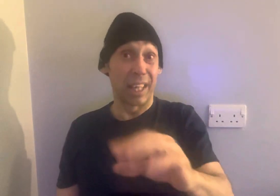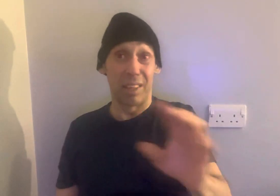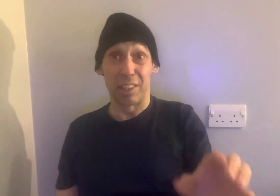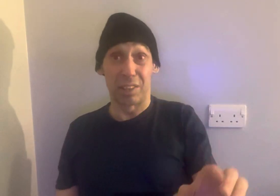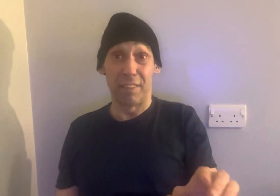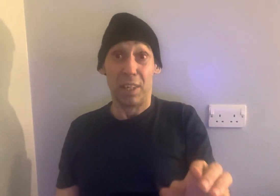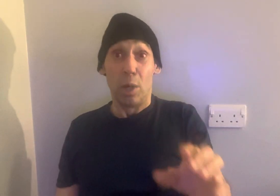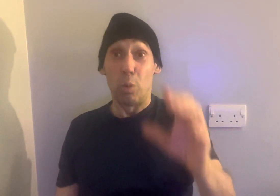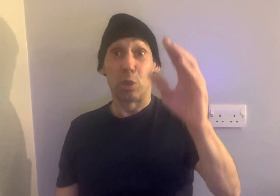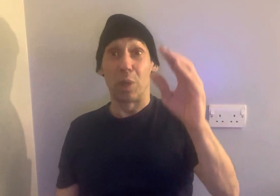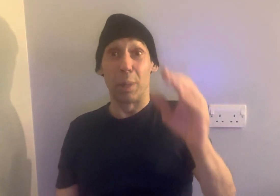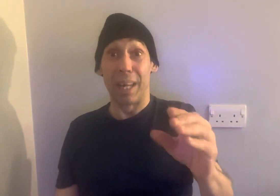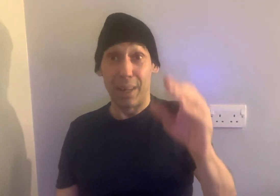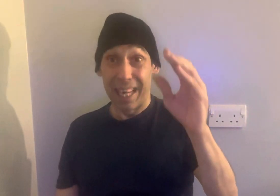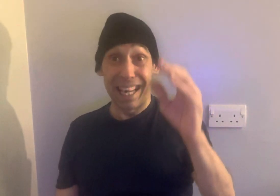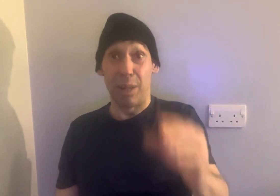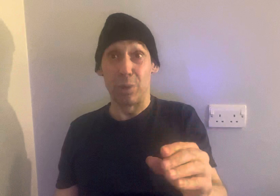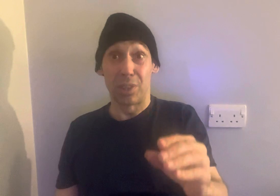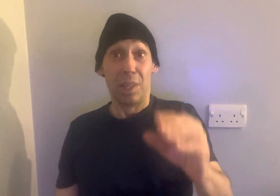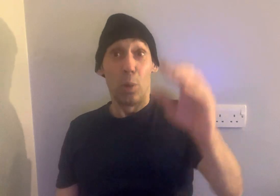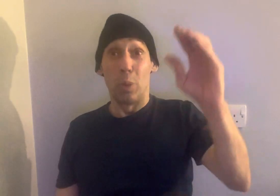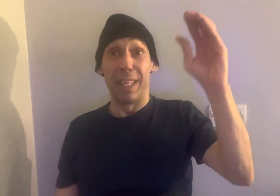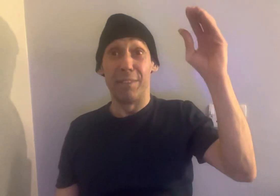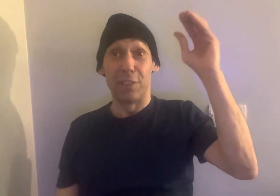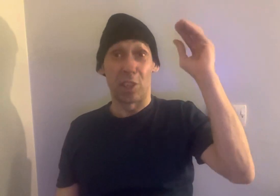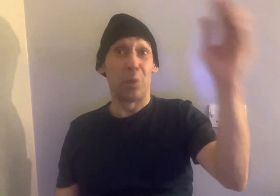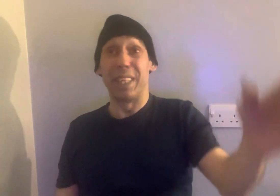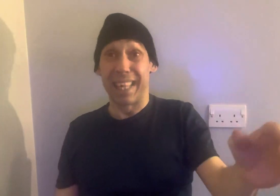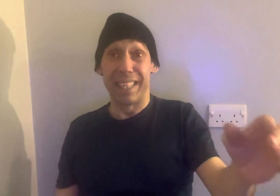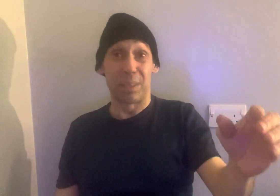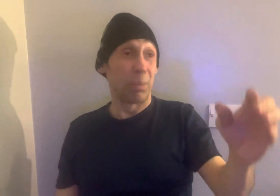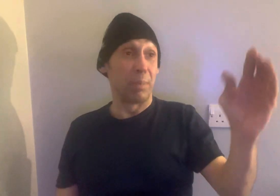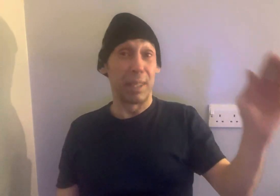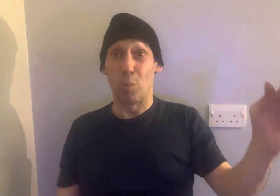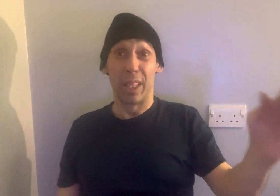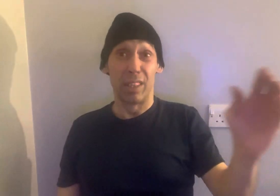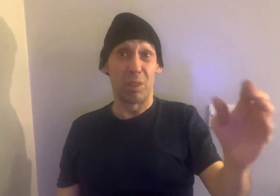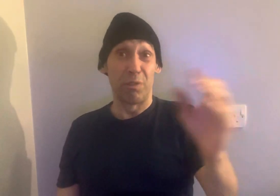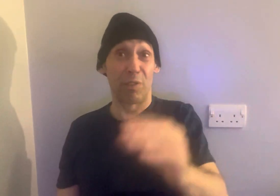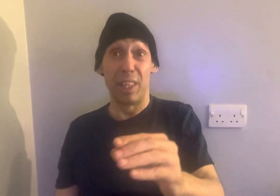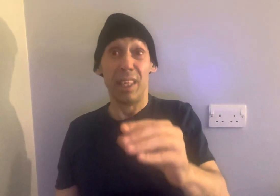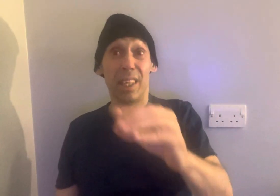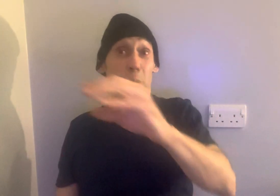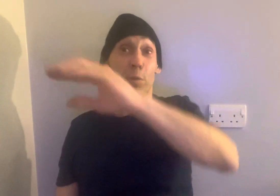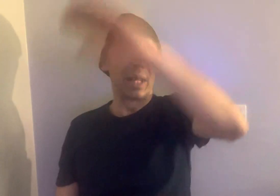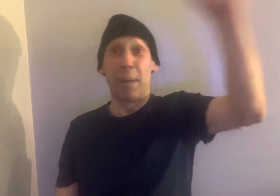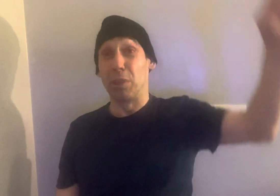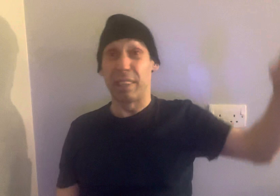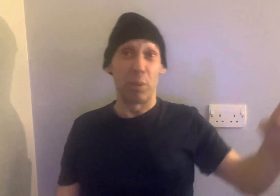that kind of stuff. We're talking about a house with security gates, probably one, two, three, with all cameras everywhere,